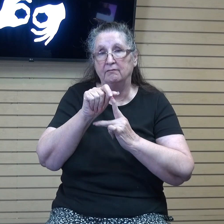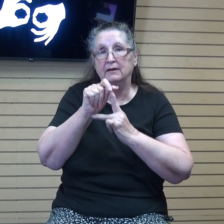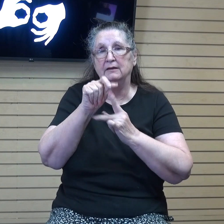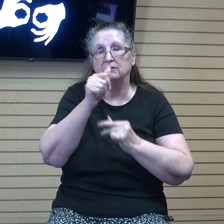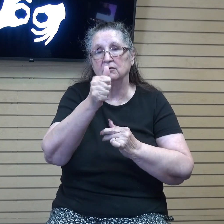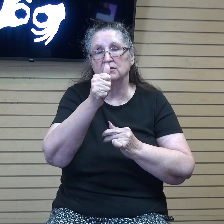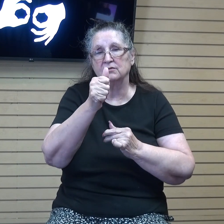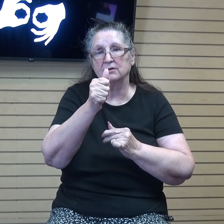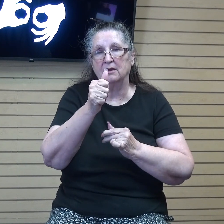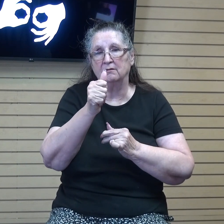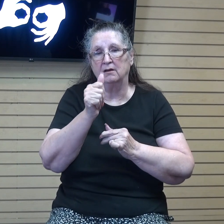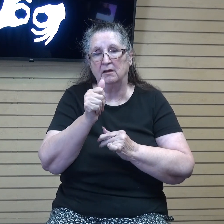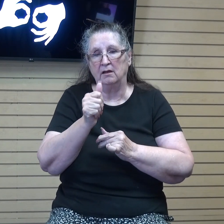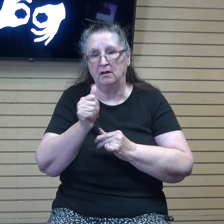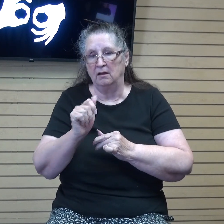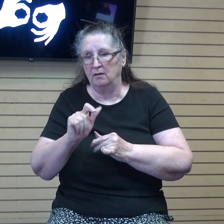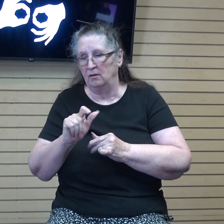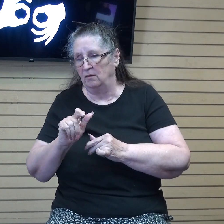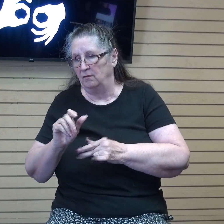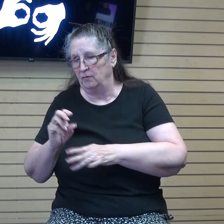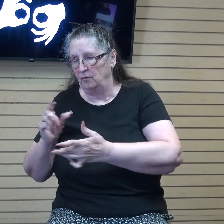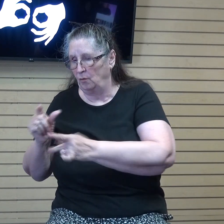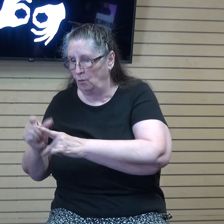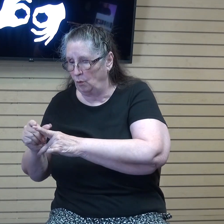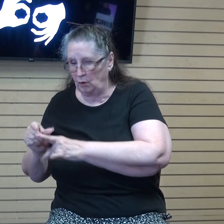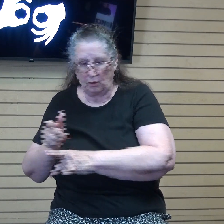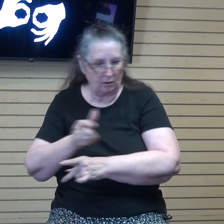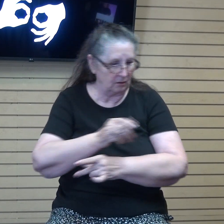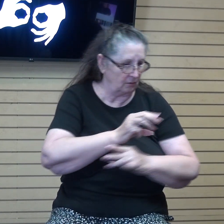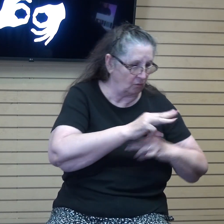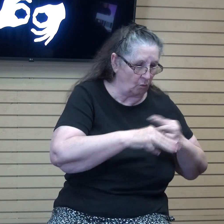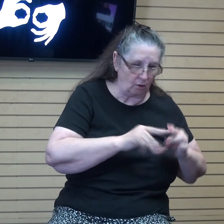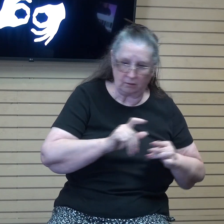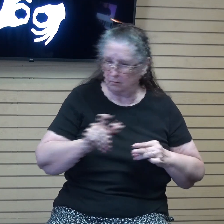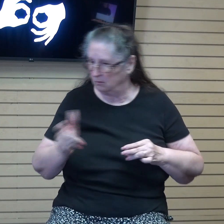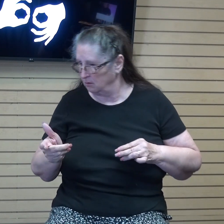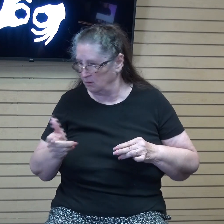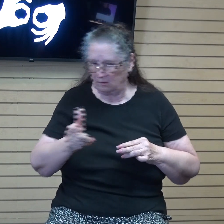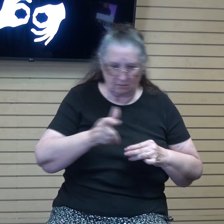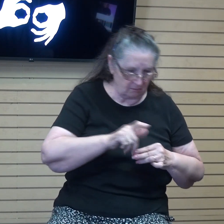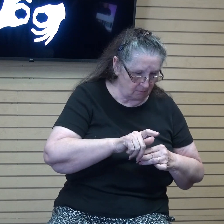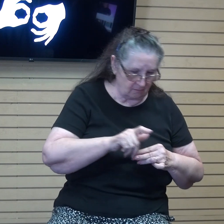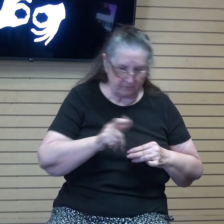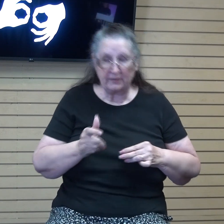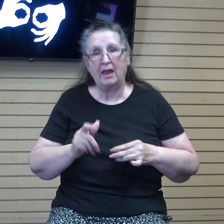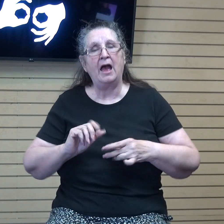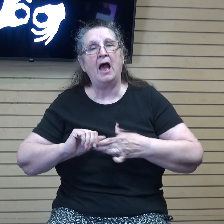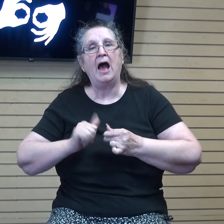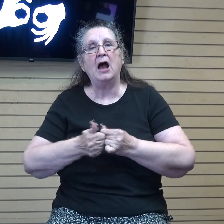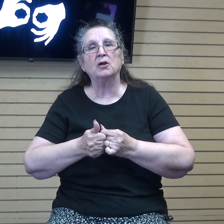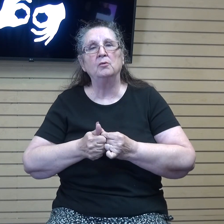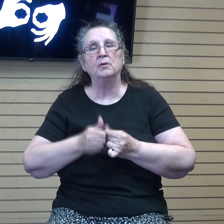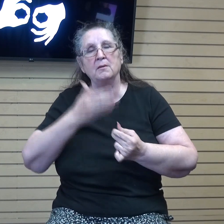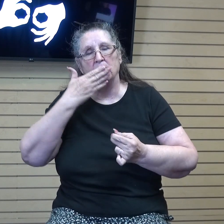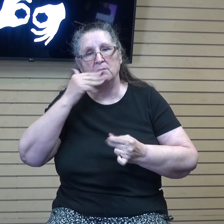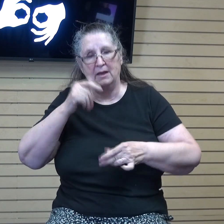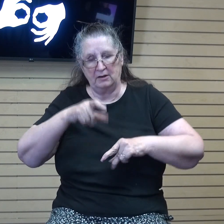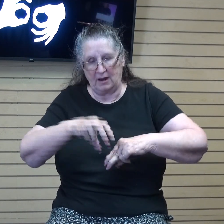the world and the word? And what can we do to be better anchored in Christ? I say take these